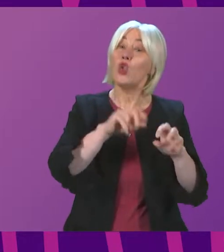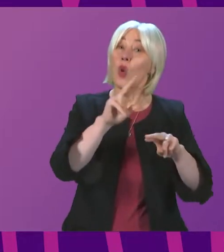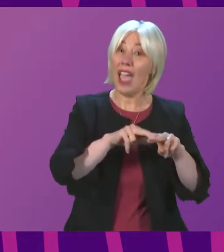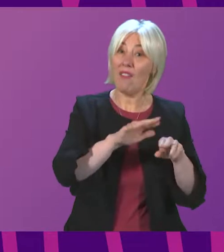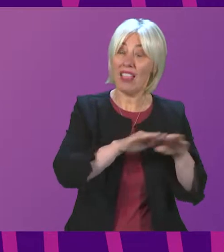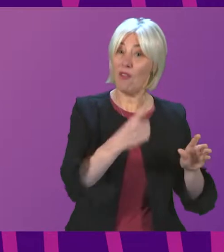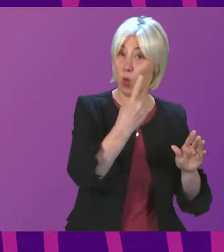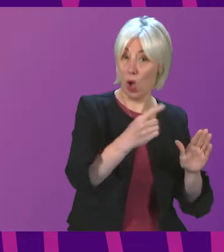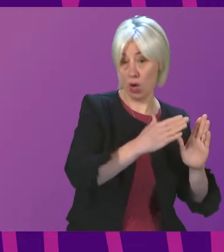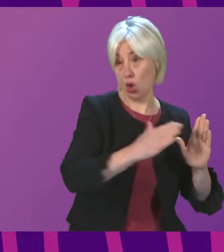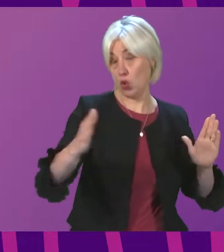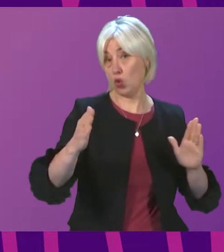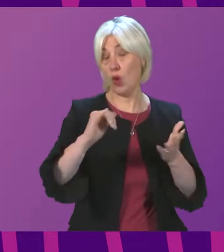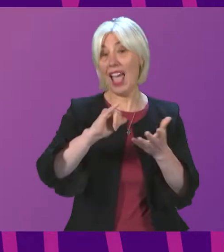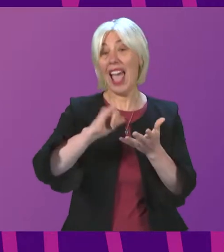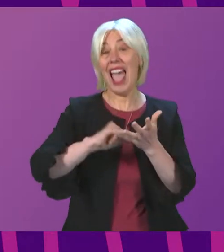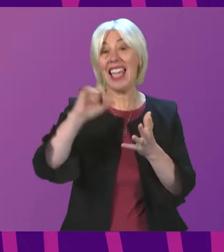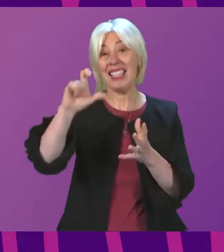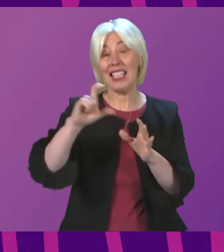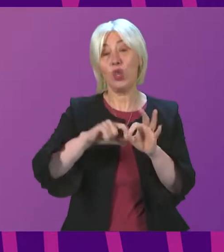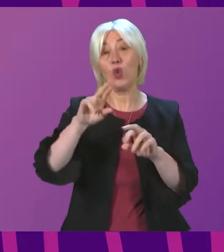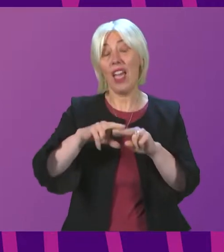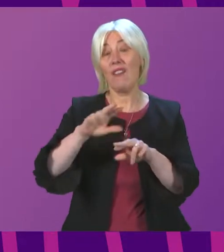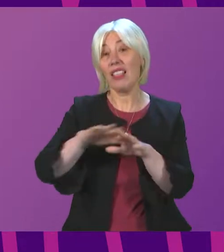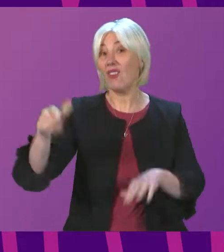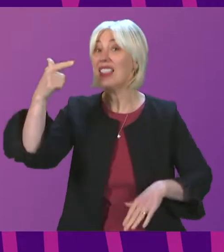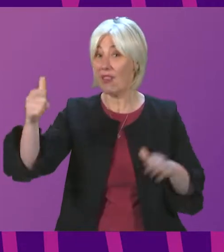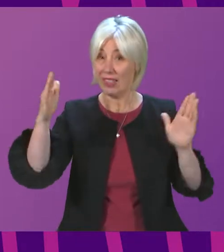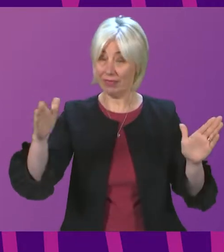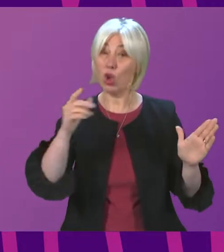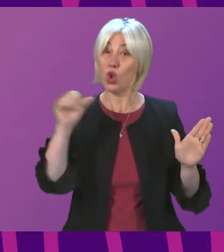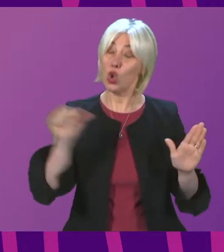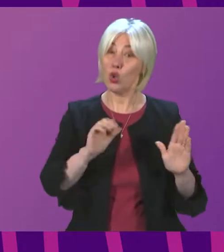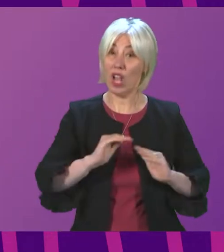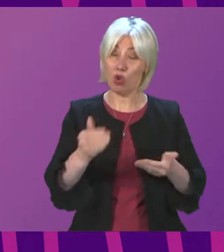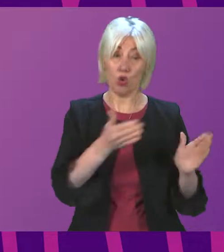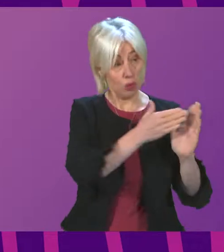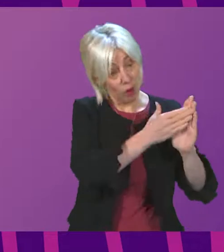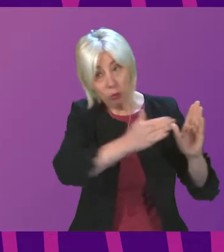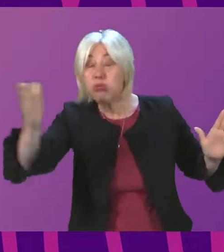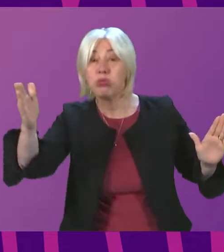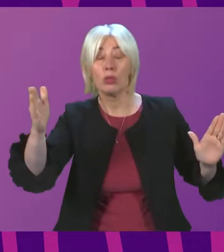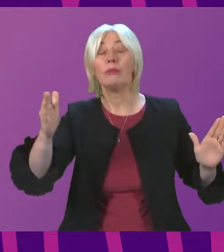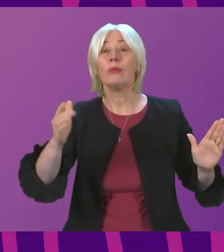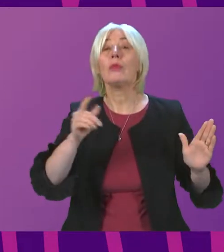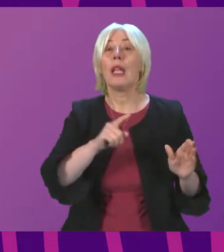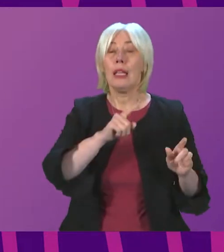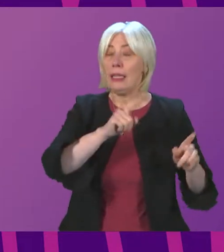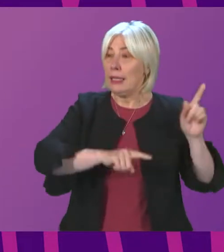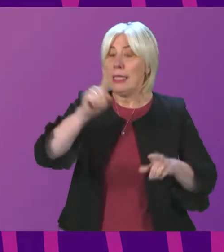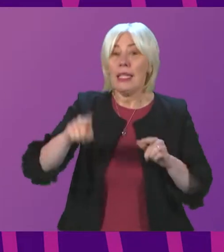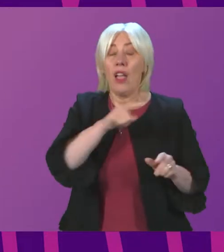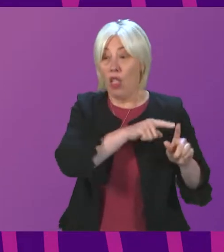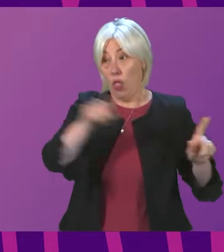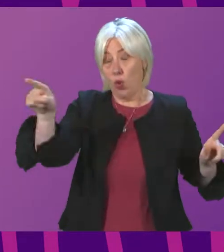level one up to sq cqf level seven furthermore the different levels in the national